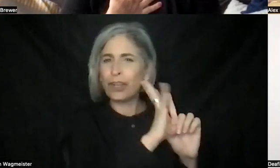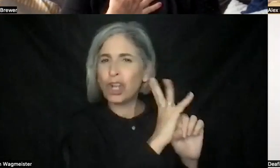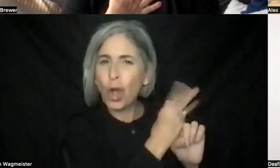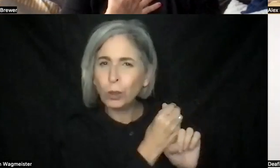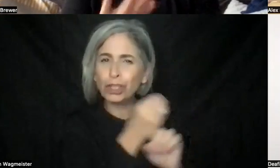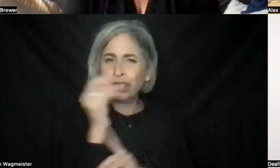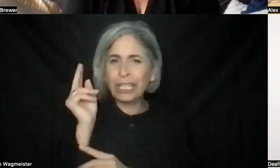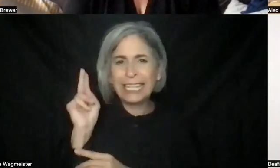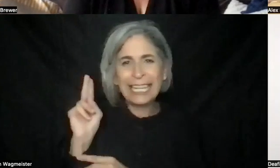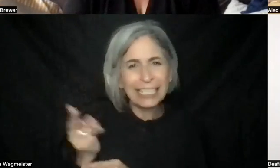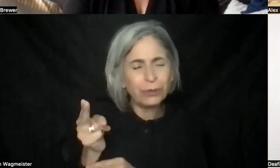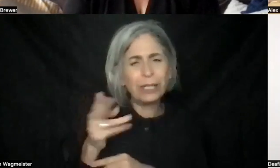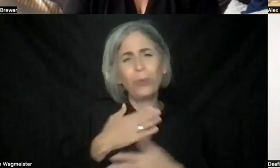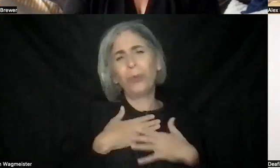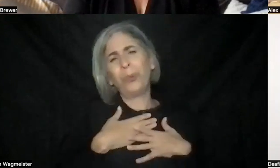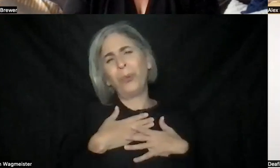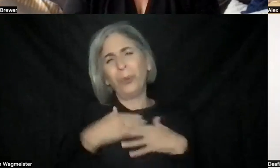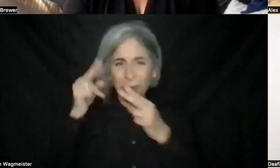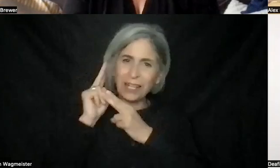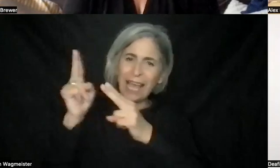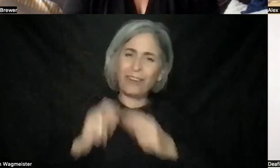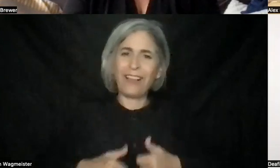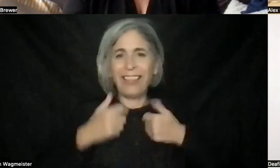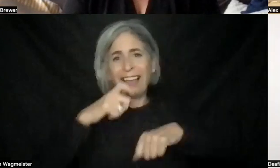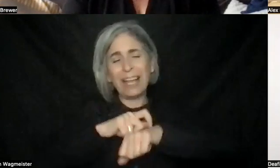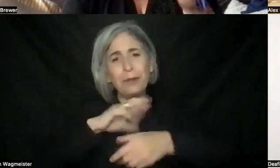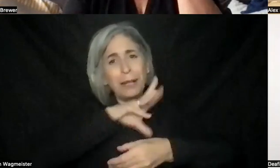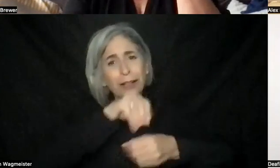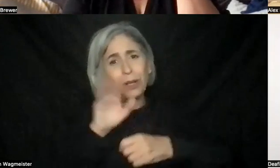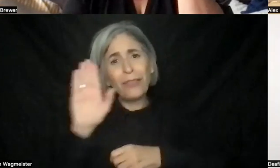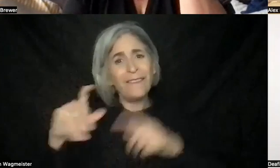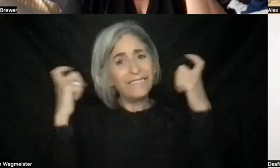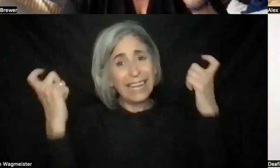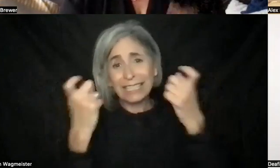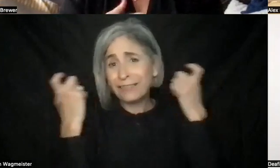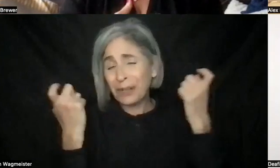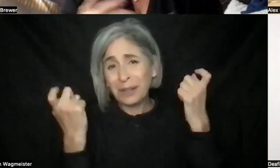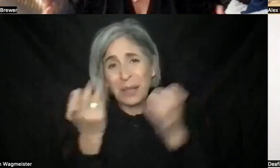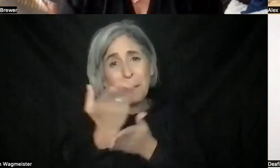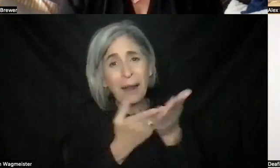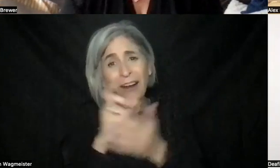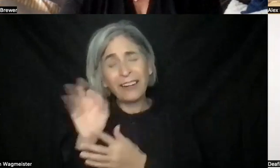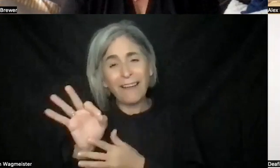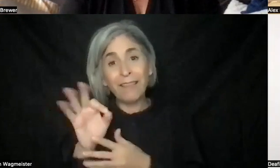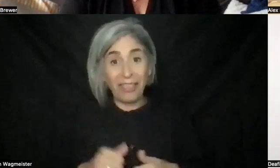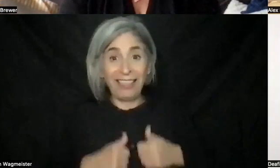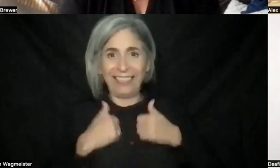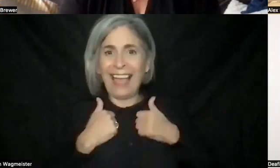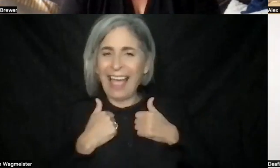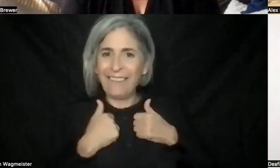was just an honor of a lifetime to be included in their festival, especially as part of the live screening. So